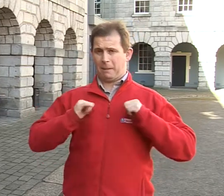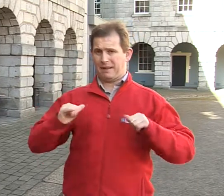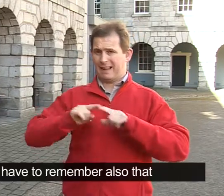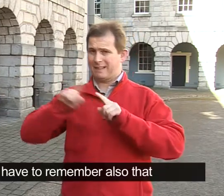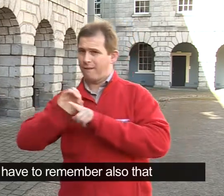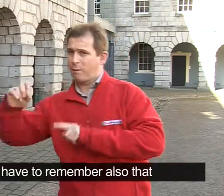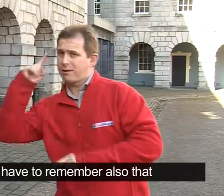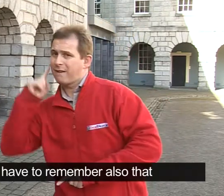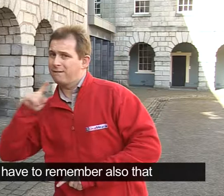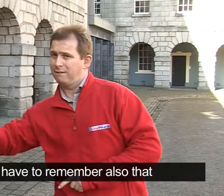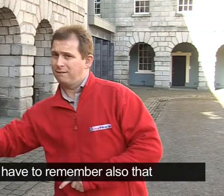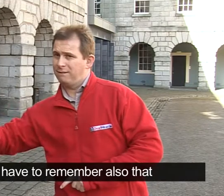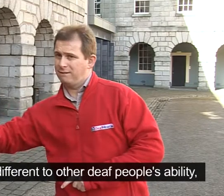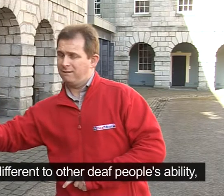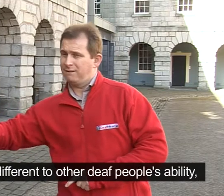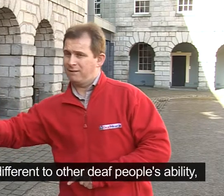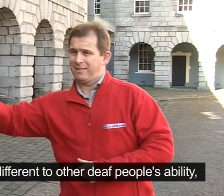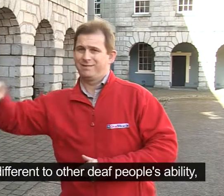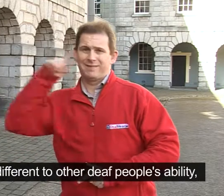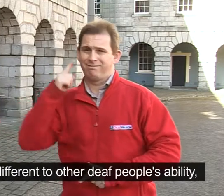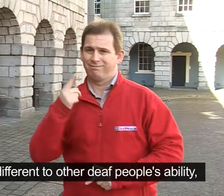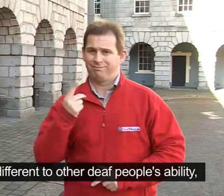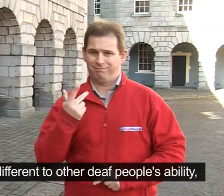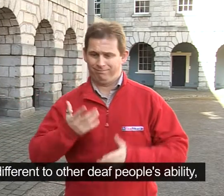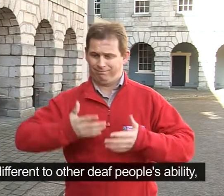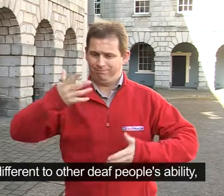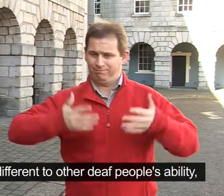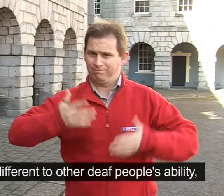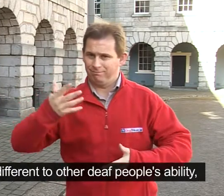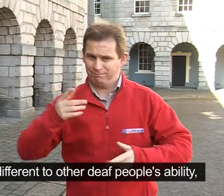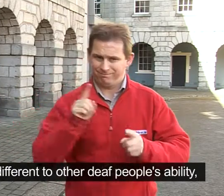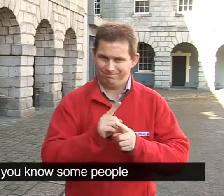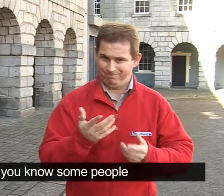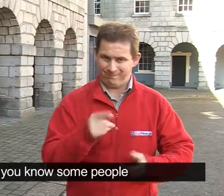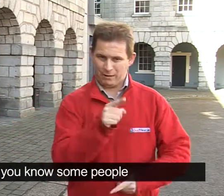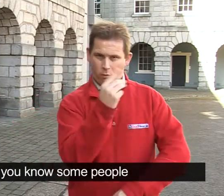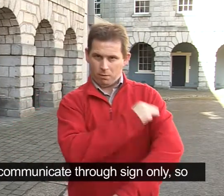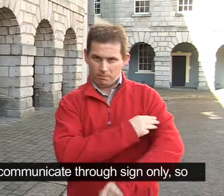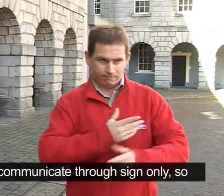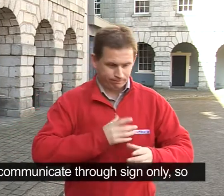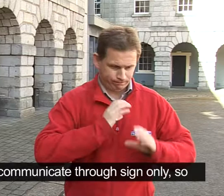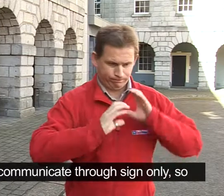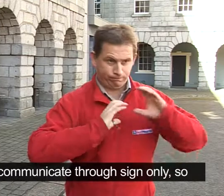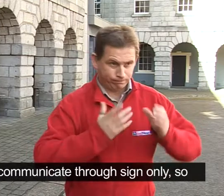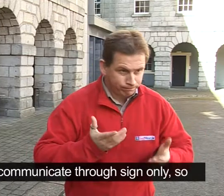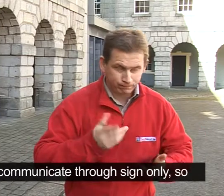You have to remember also that my ability is different to other Deaf people's ability. know, some people might just communicate through sign only.